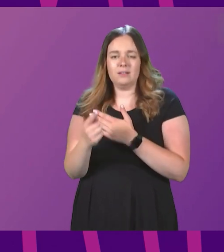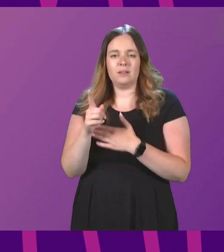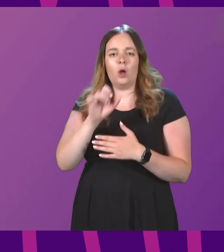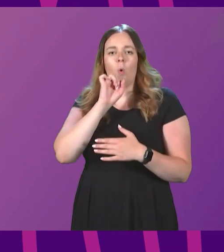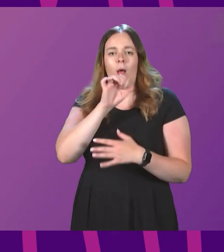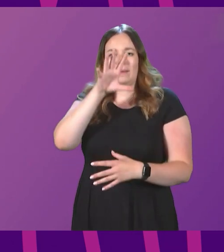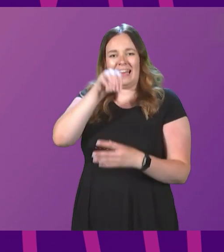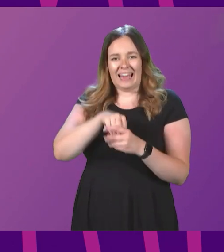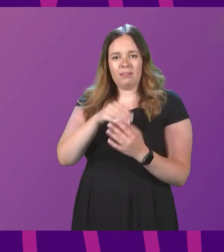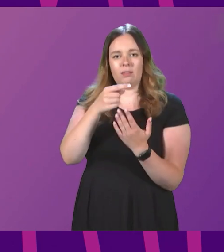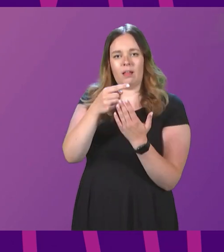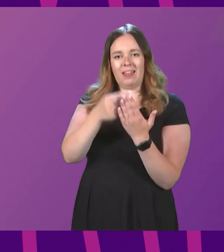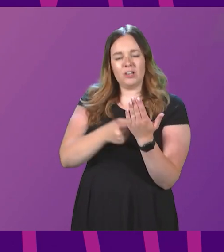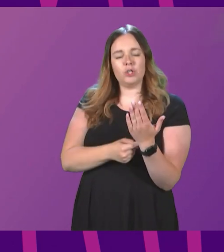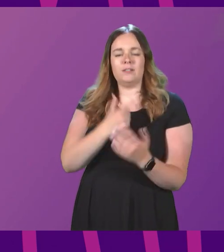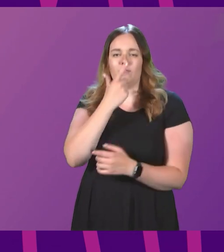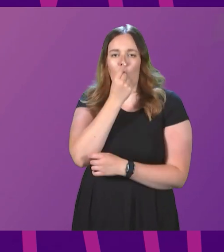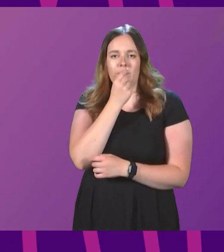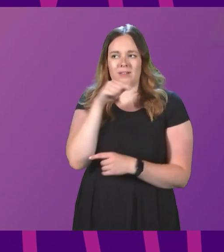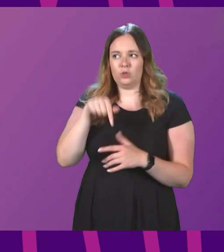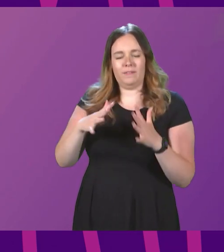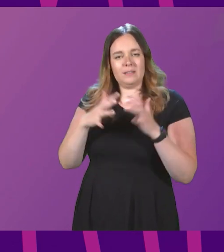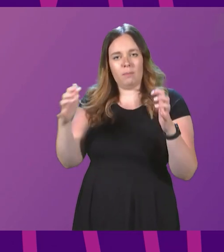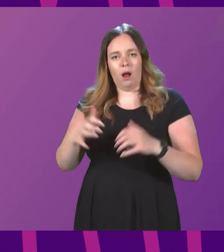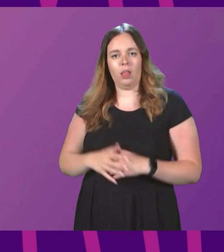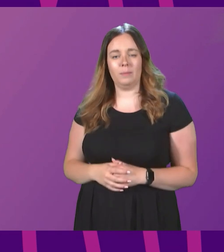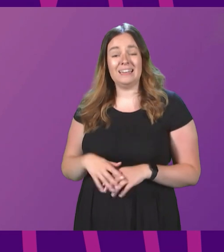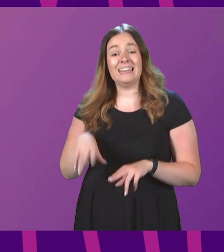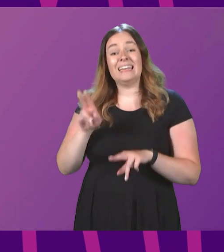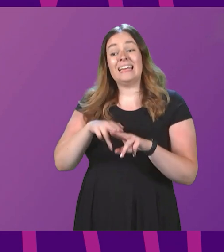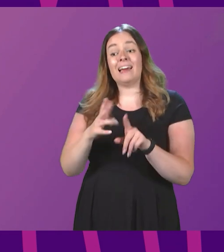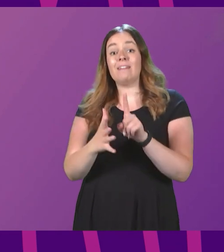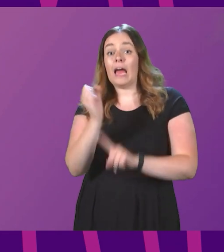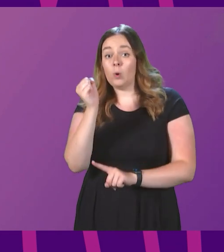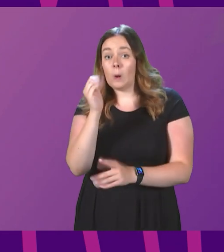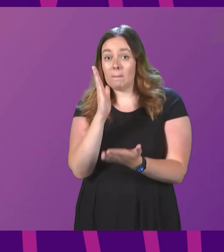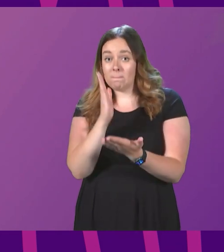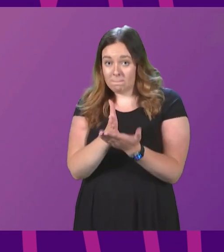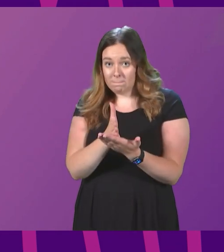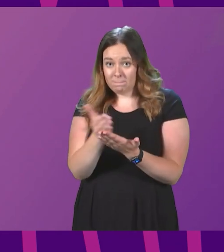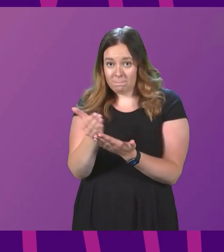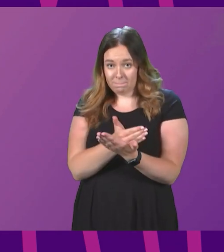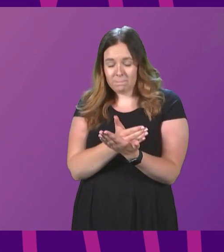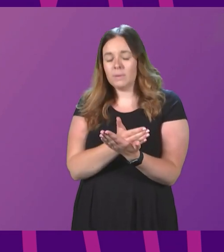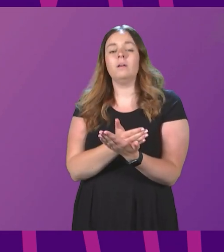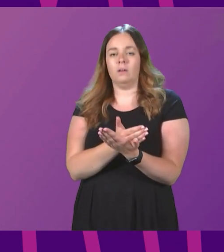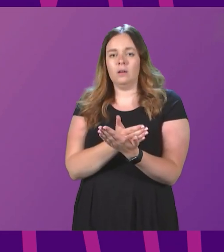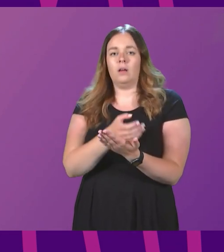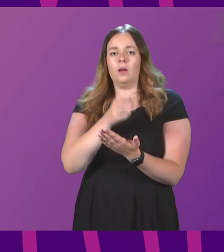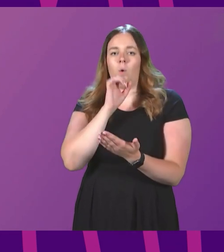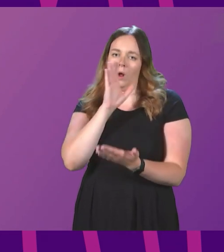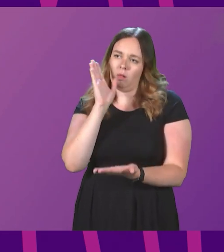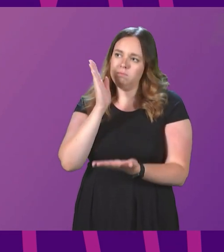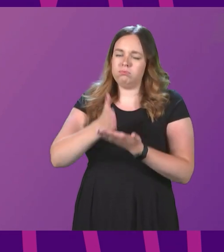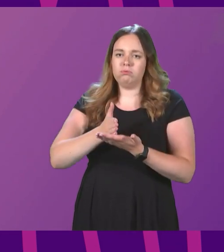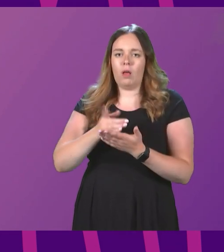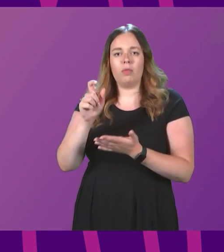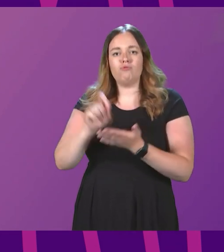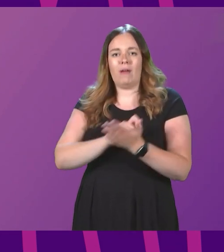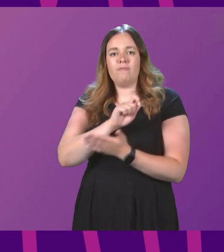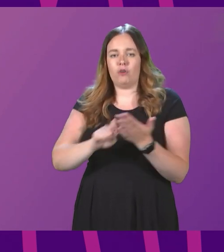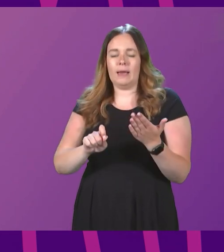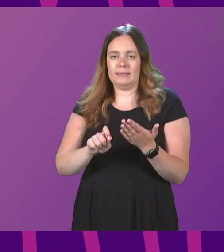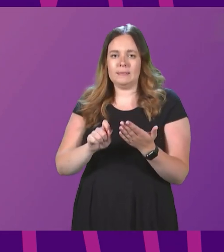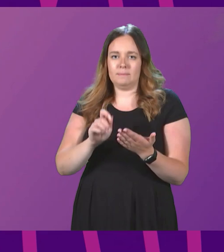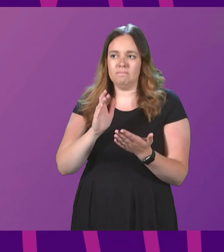the legislative competence of this parliament. If that outcome is secured, there will be no doubt whatsoever that the referendum